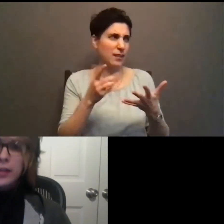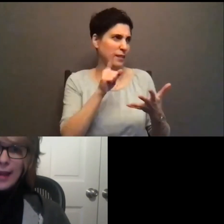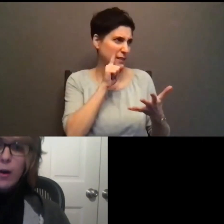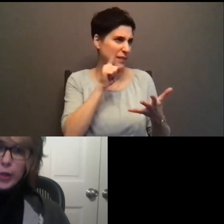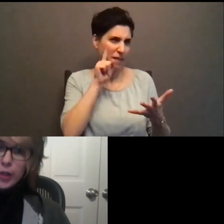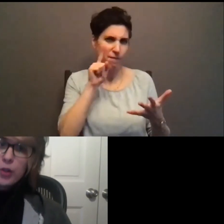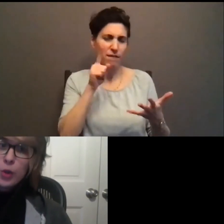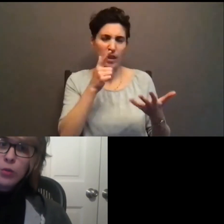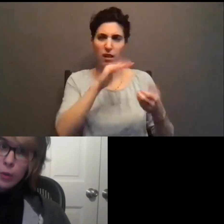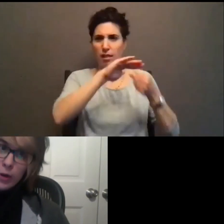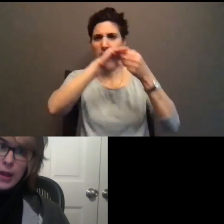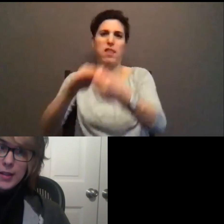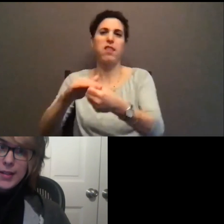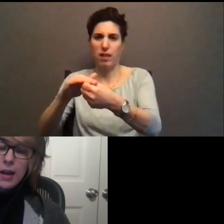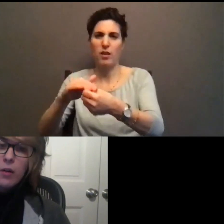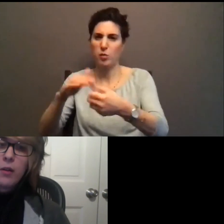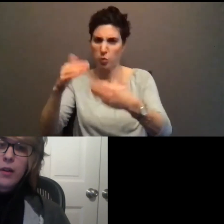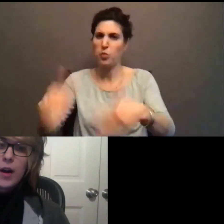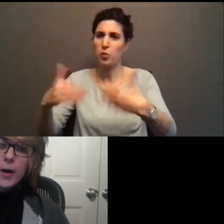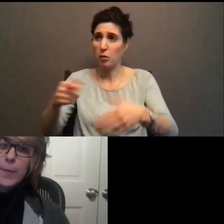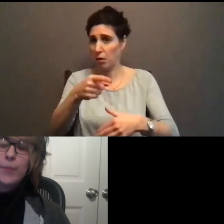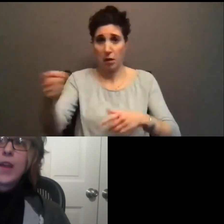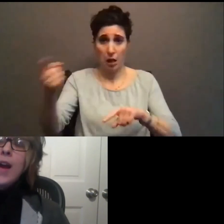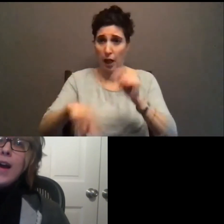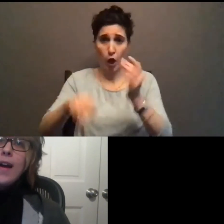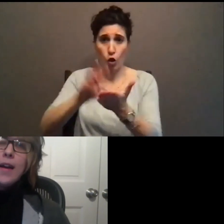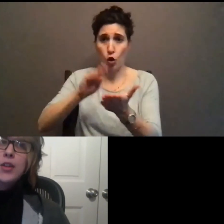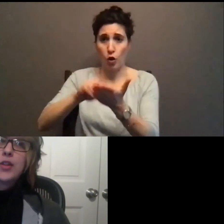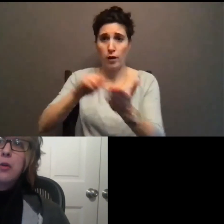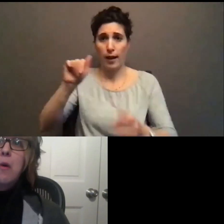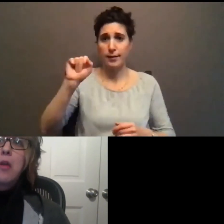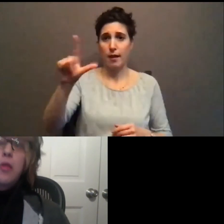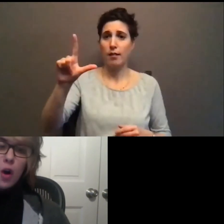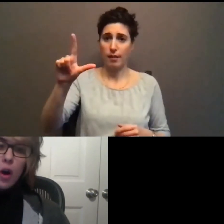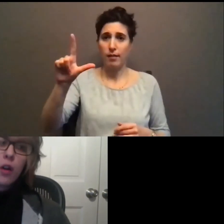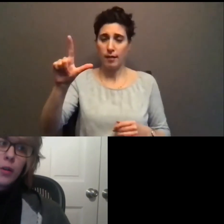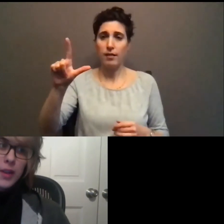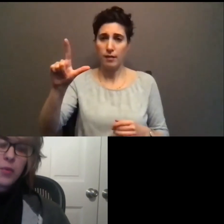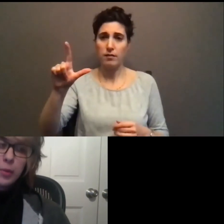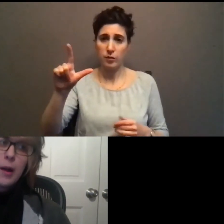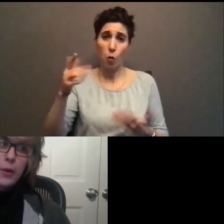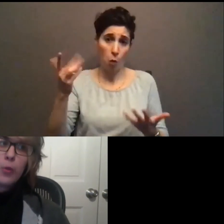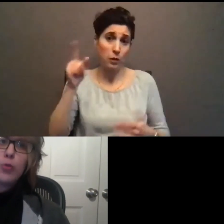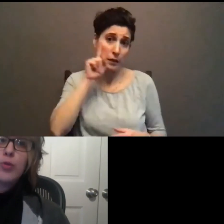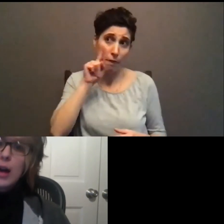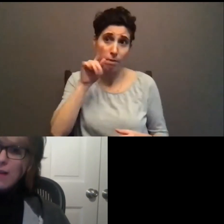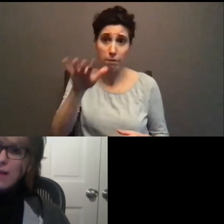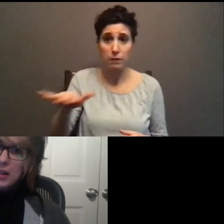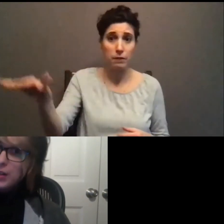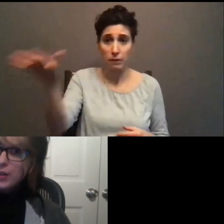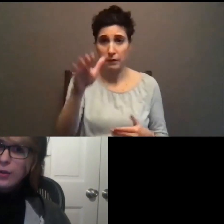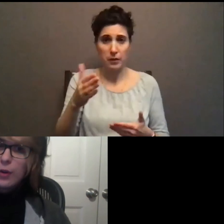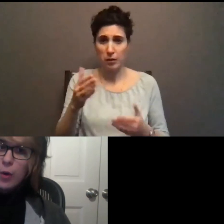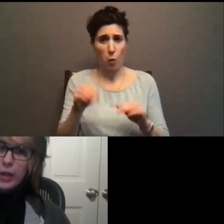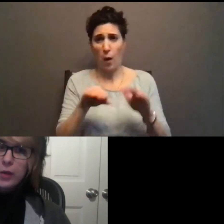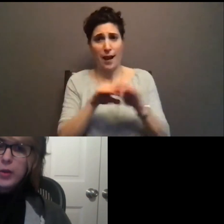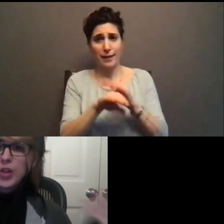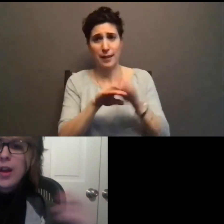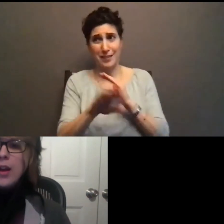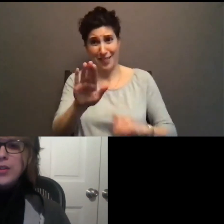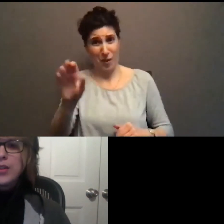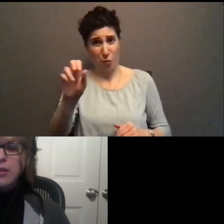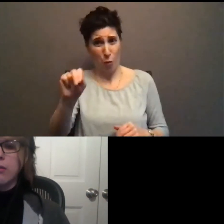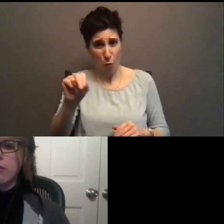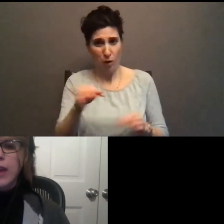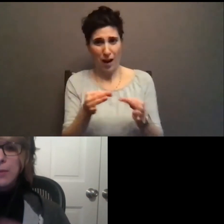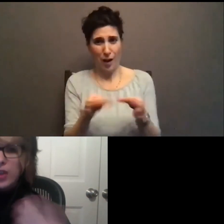not allowed to learn ASL. Um, and so there are deaf people out there who do not have access to their own language.